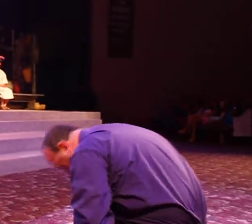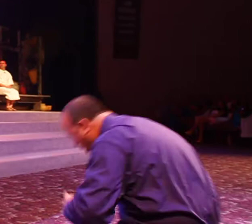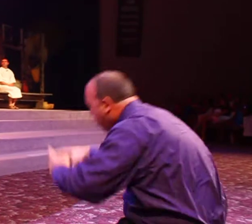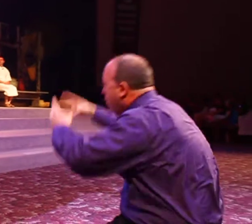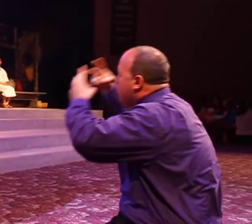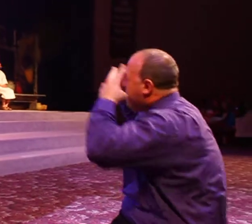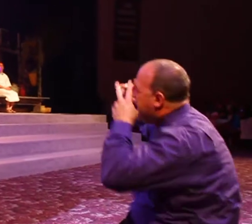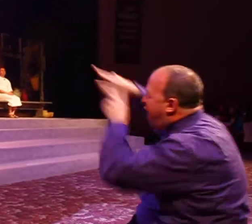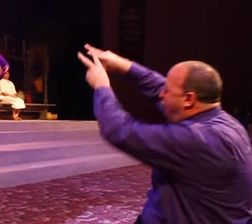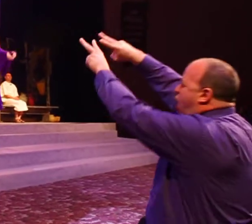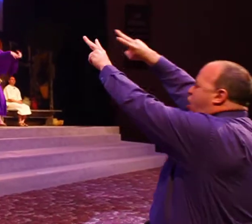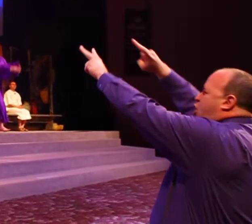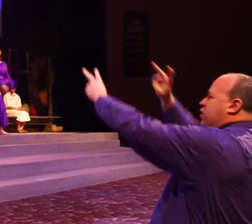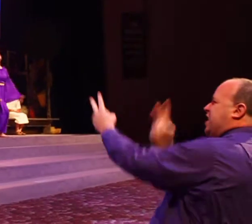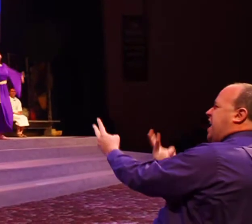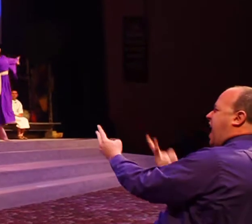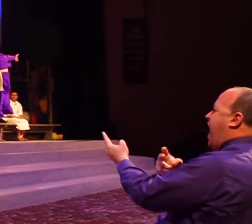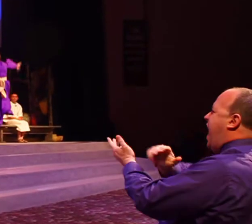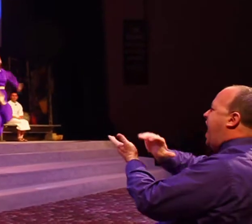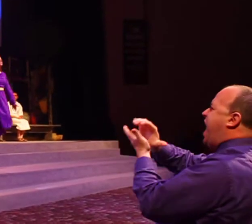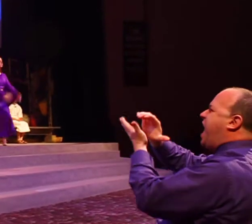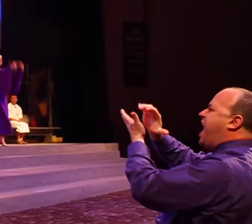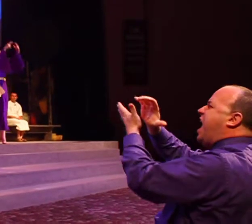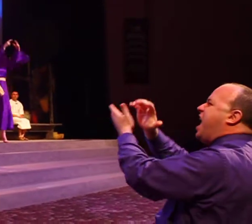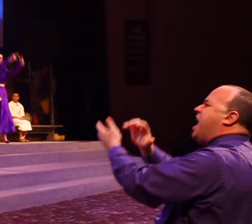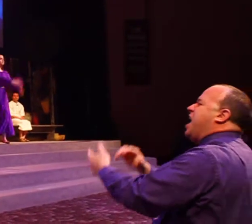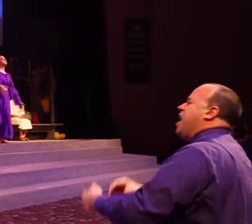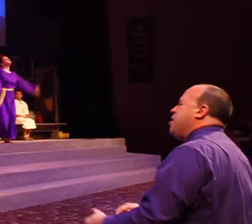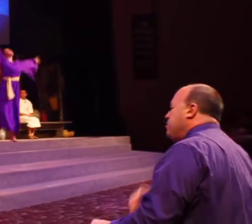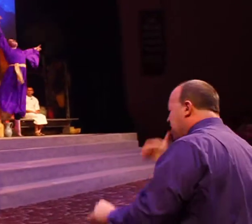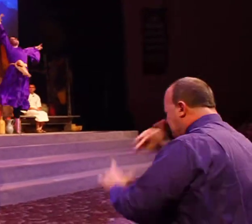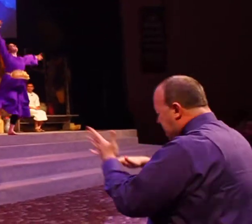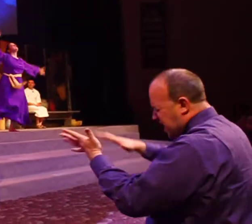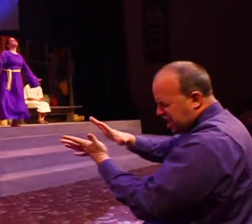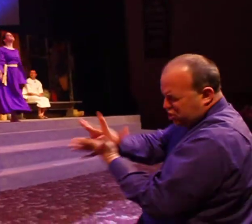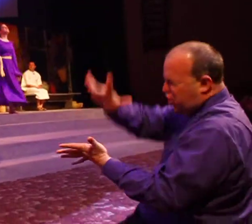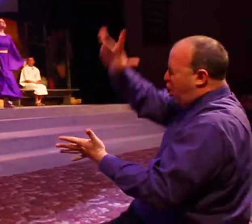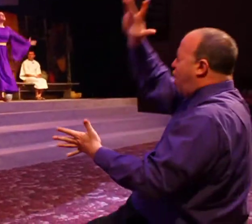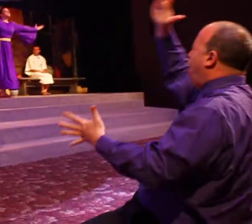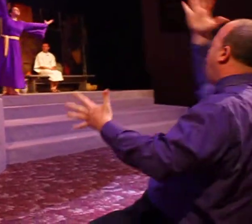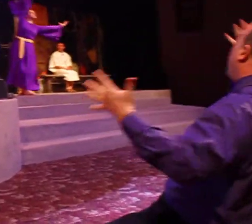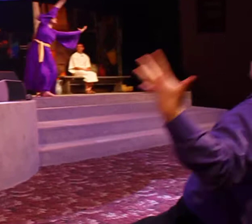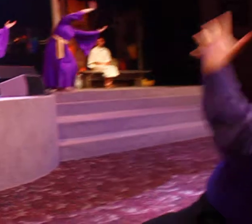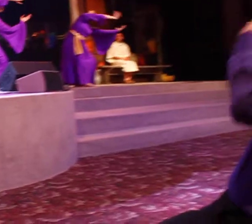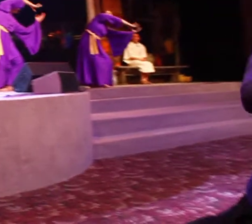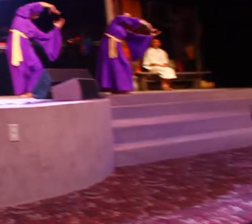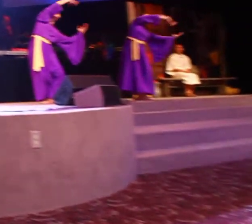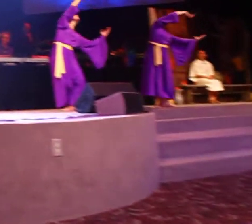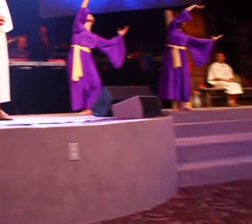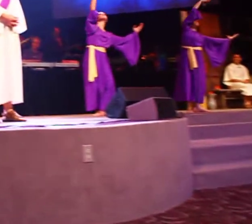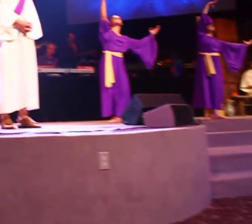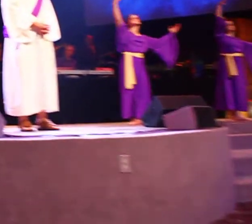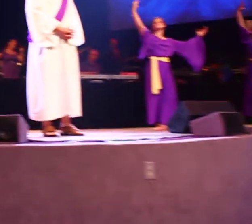Behold the king upon his throne